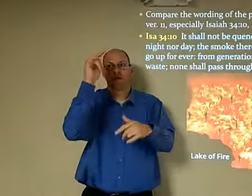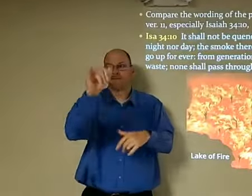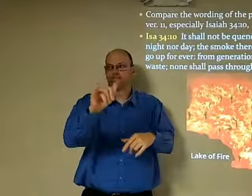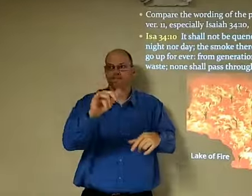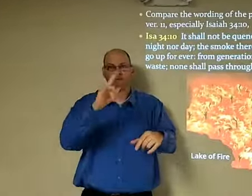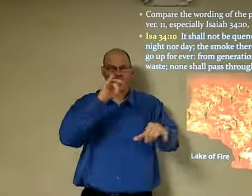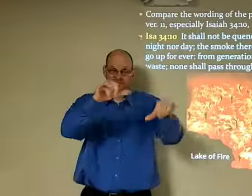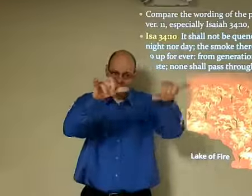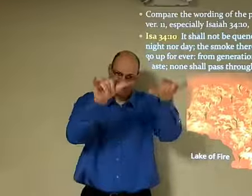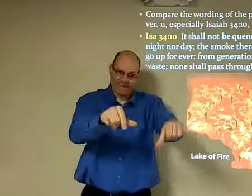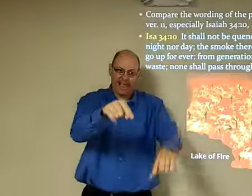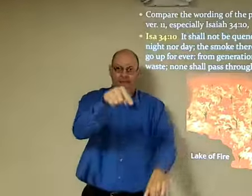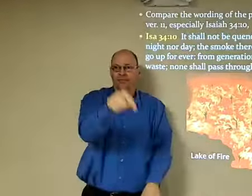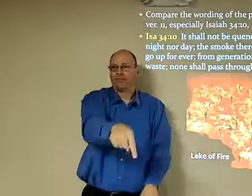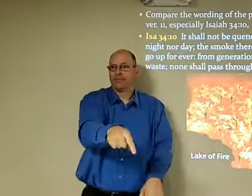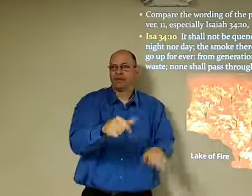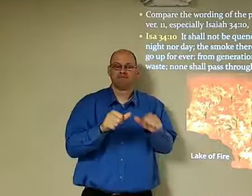forever and ever.